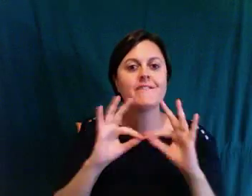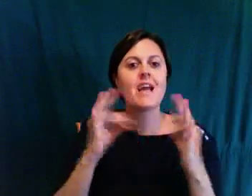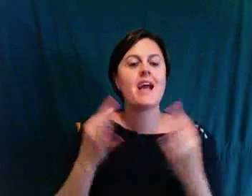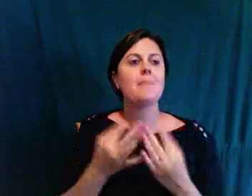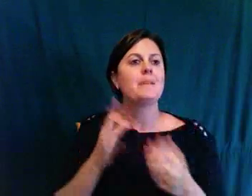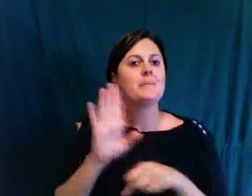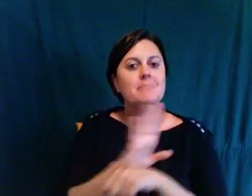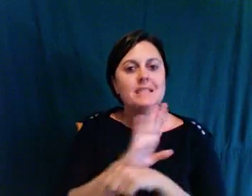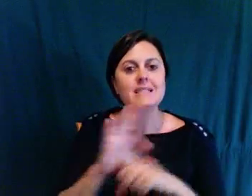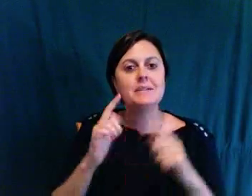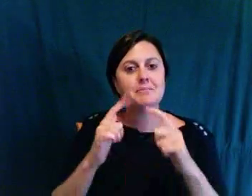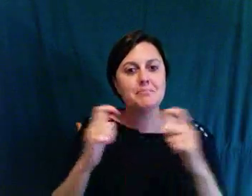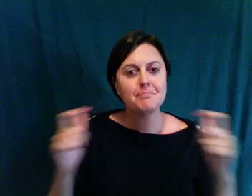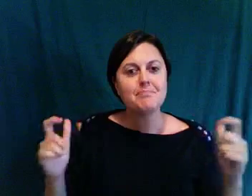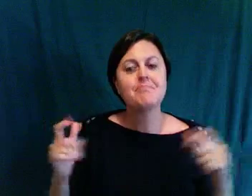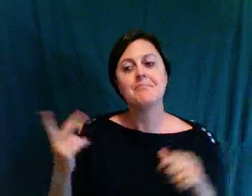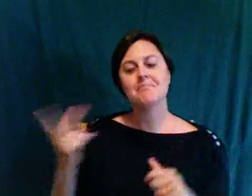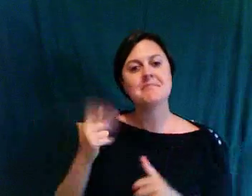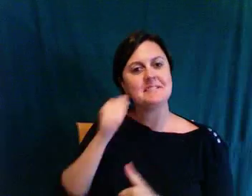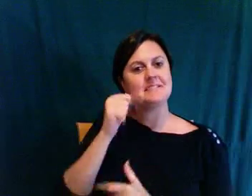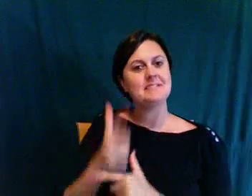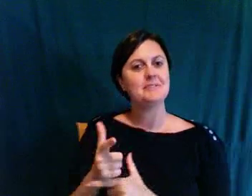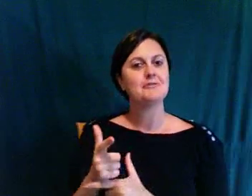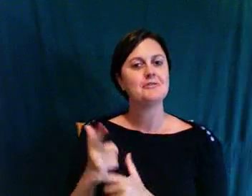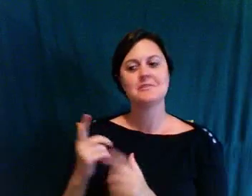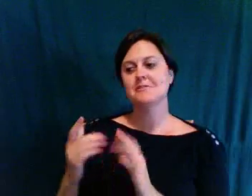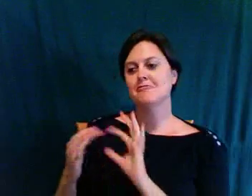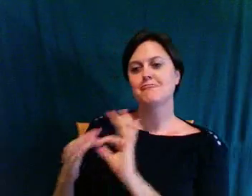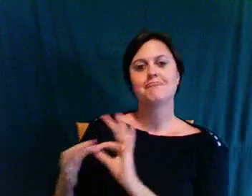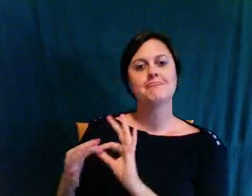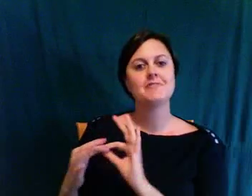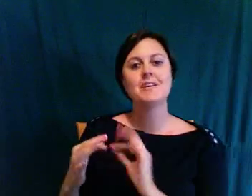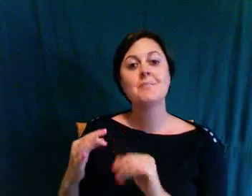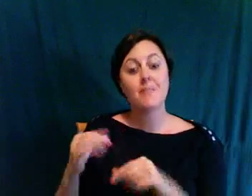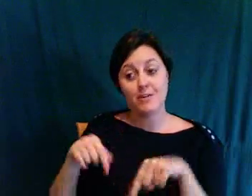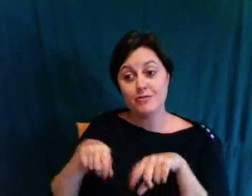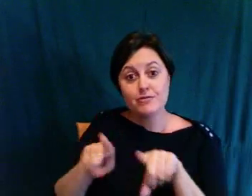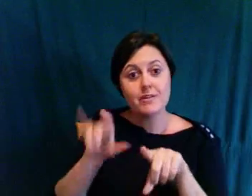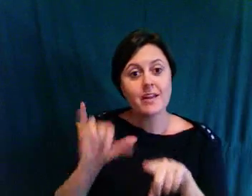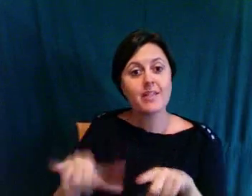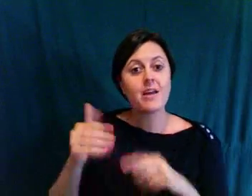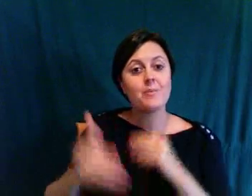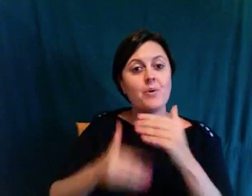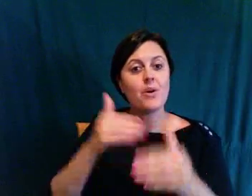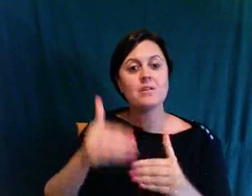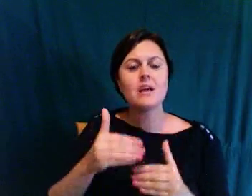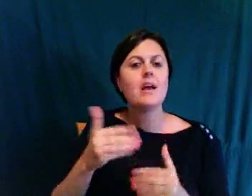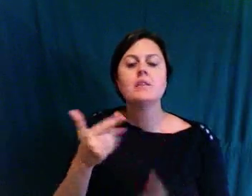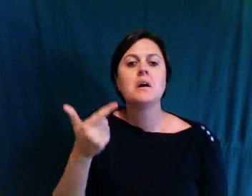that has happened, it has been an absolute gift to expect nothing other